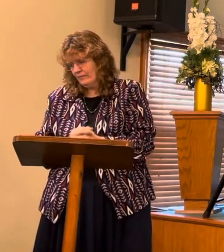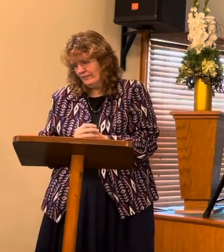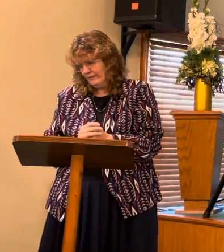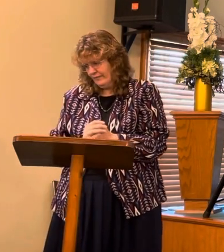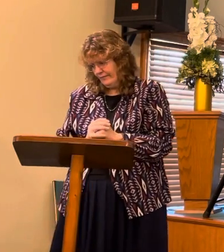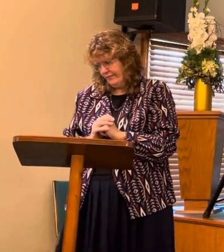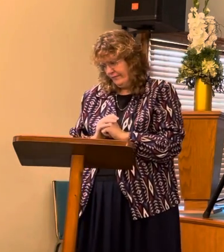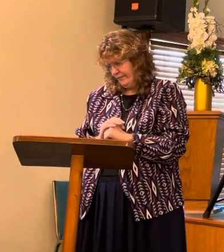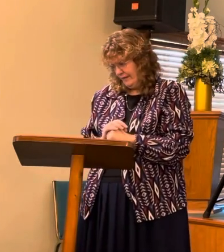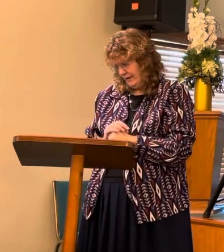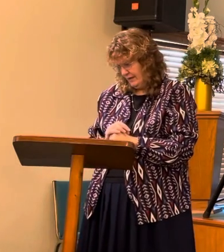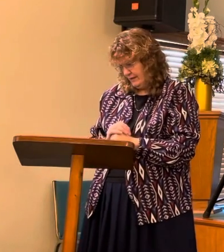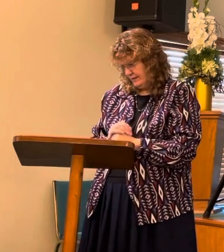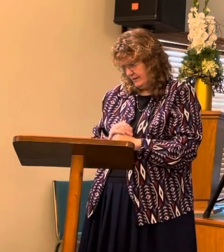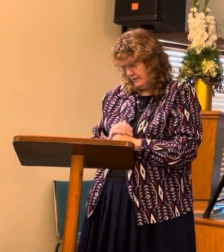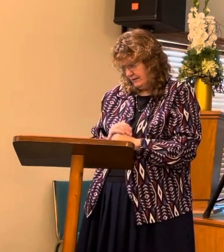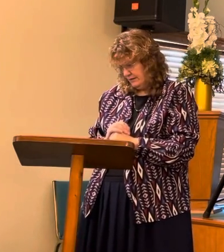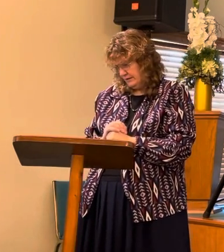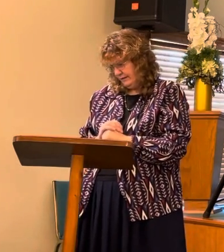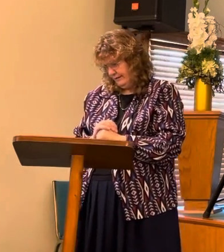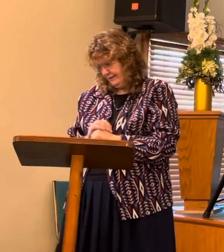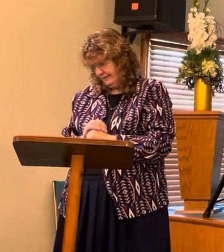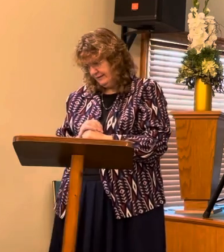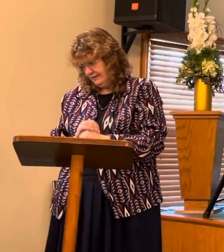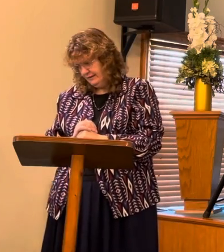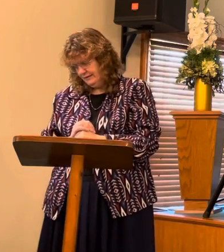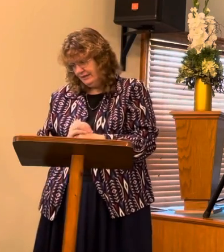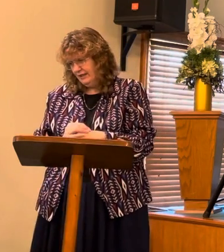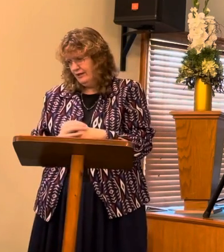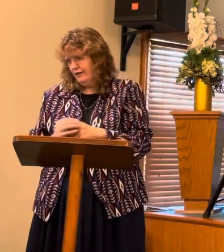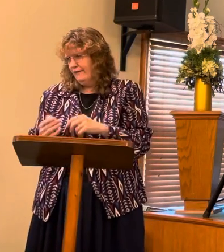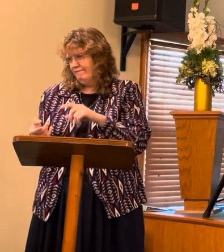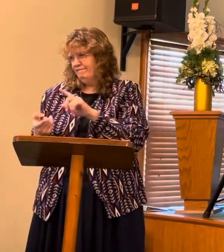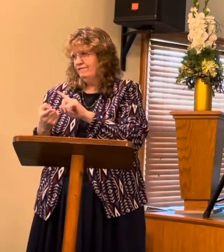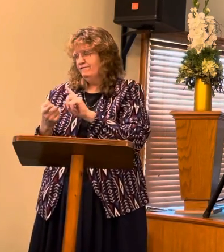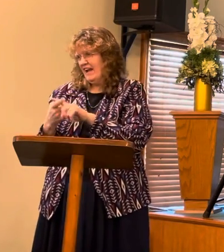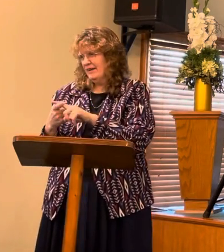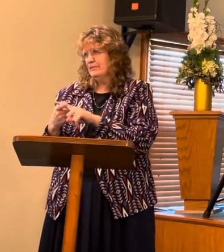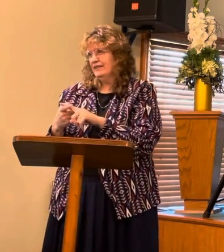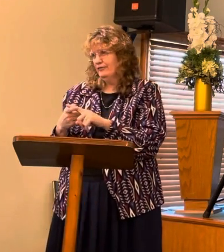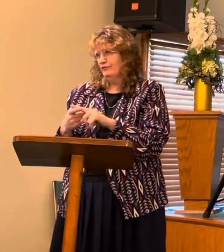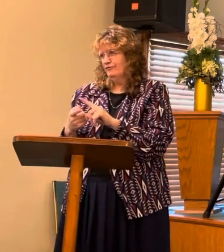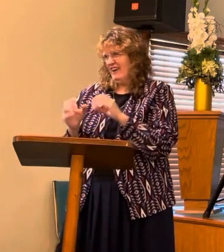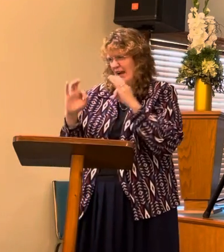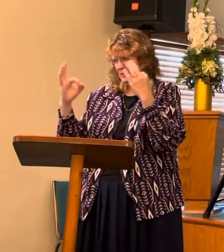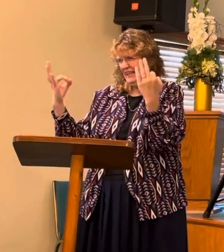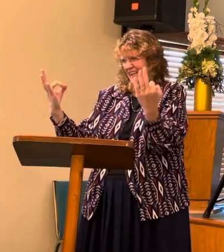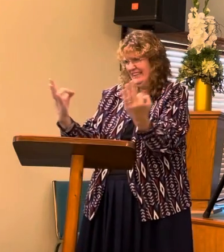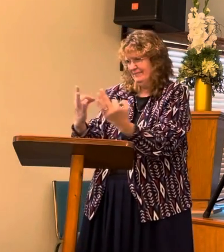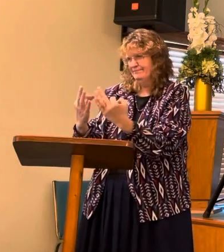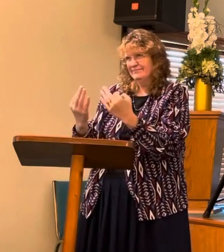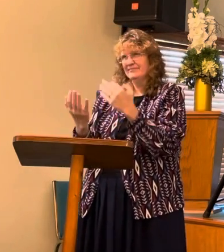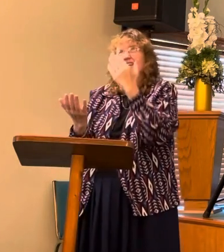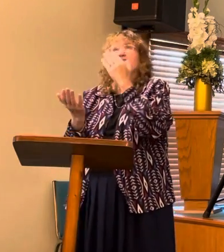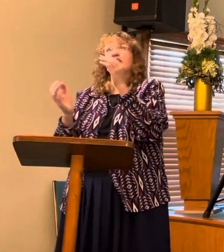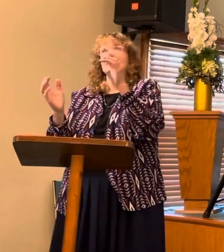Love ones gone to be with Jesus